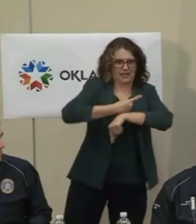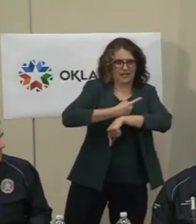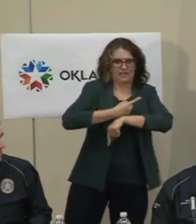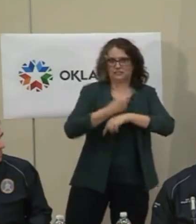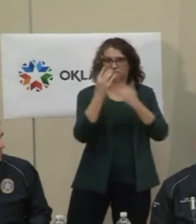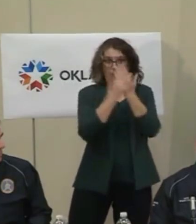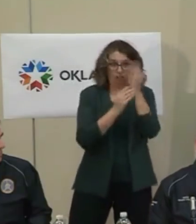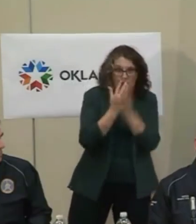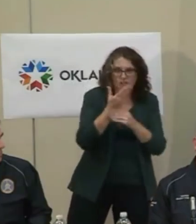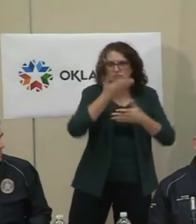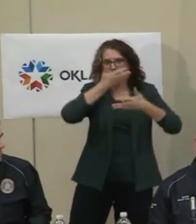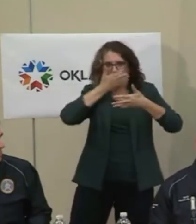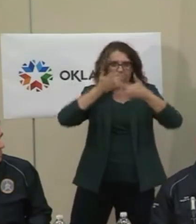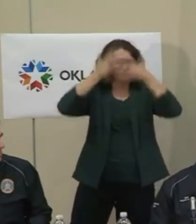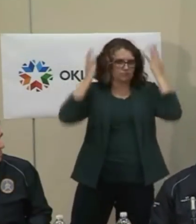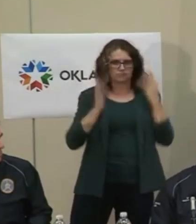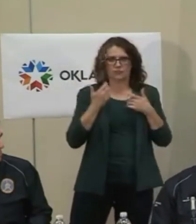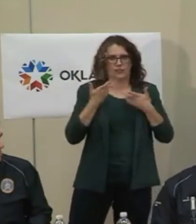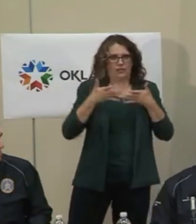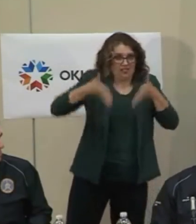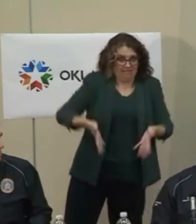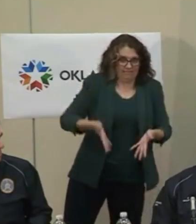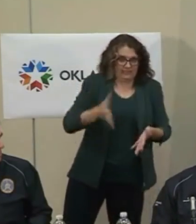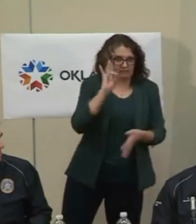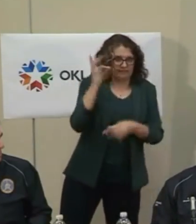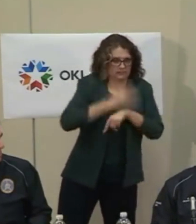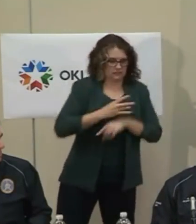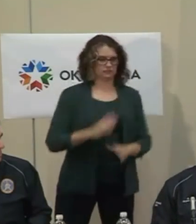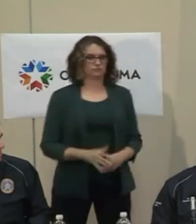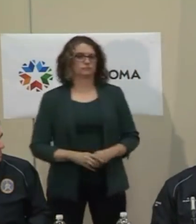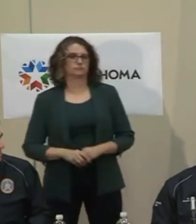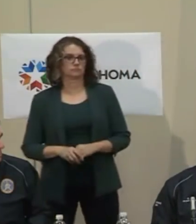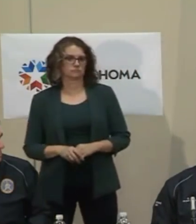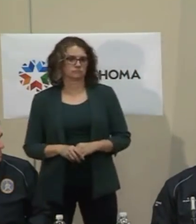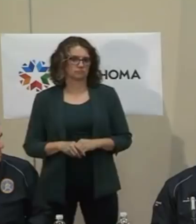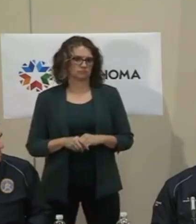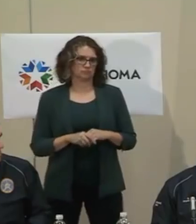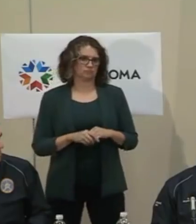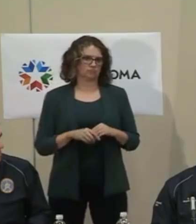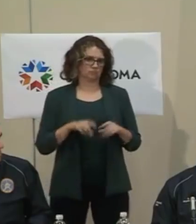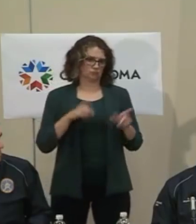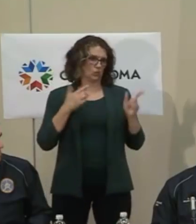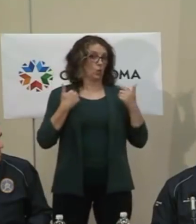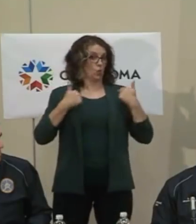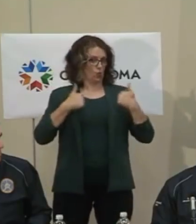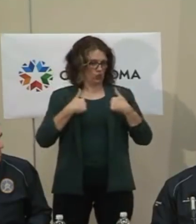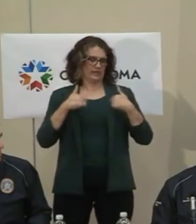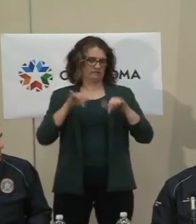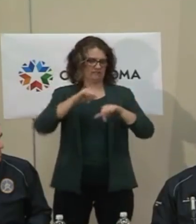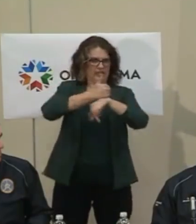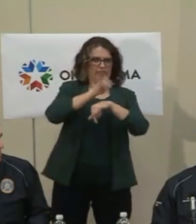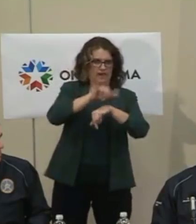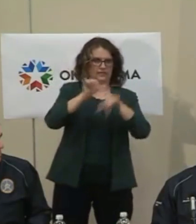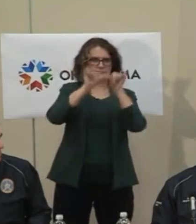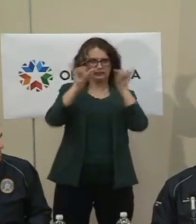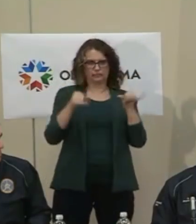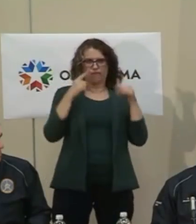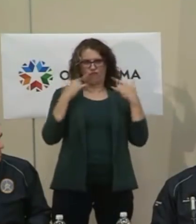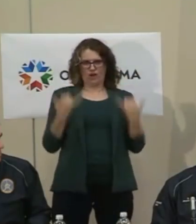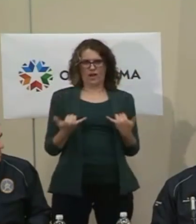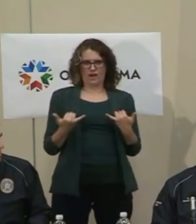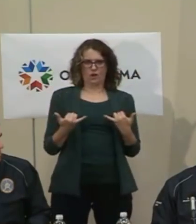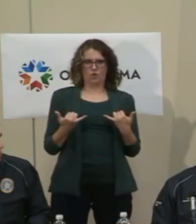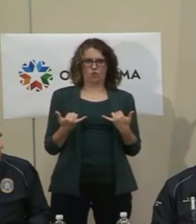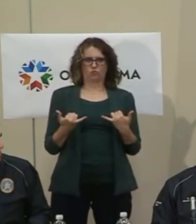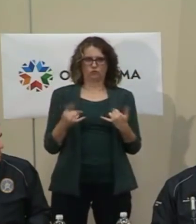on where they are. And so that's a system that we have put in place to monitor the state. In addition, again, that